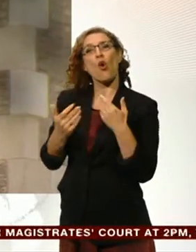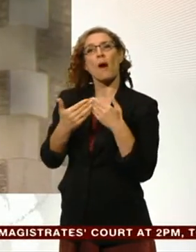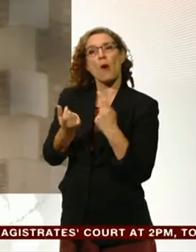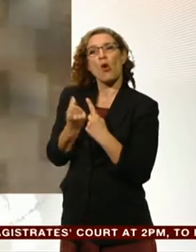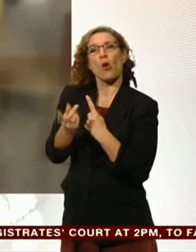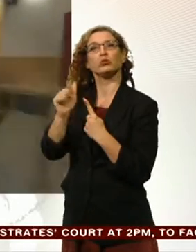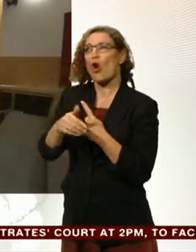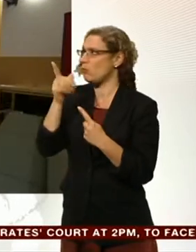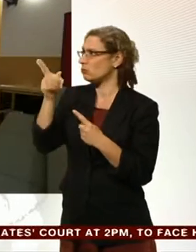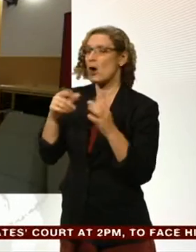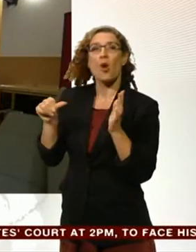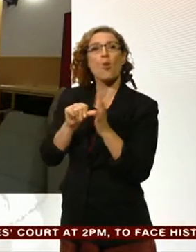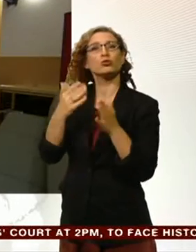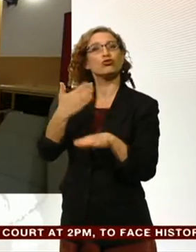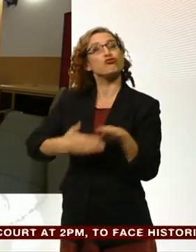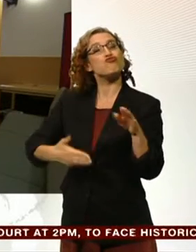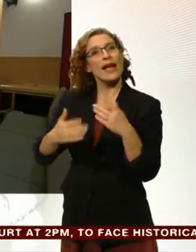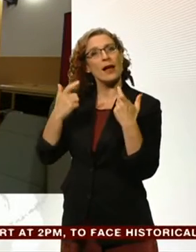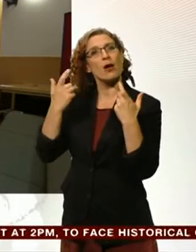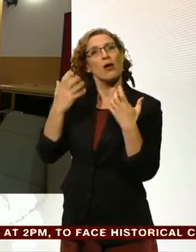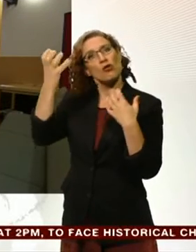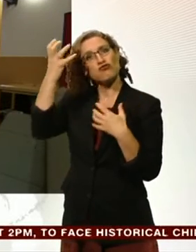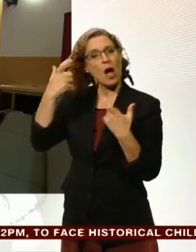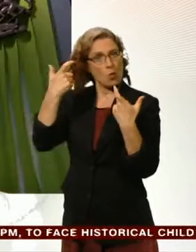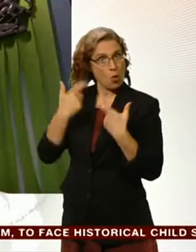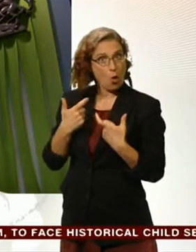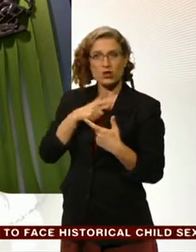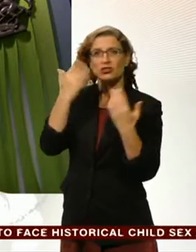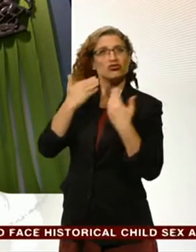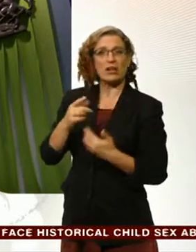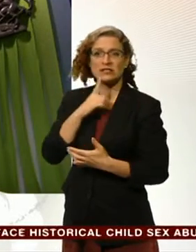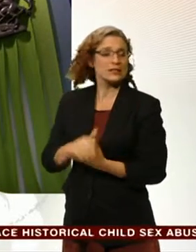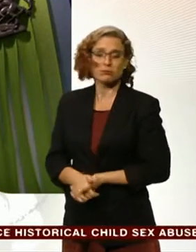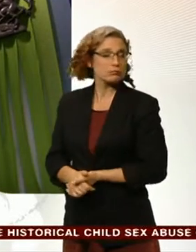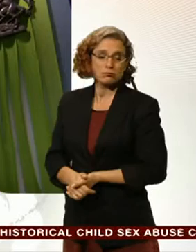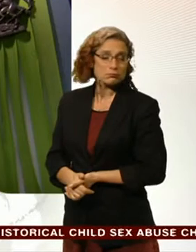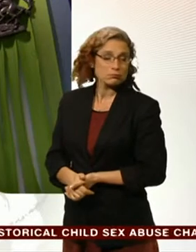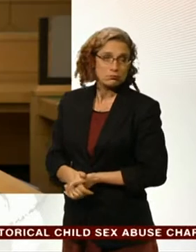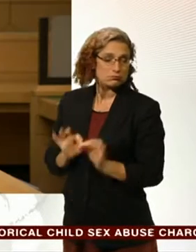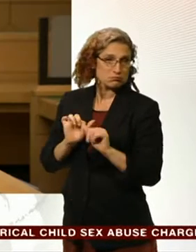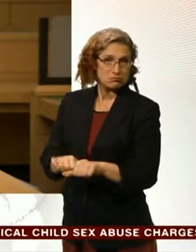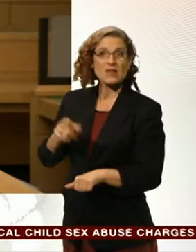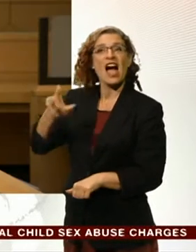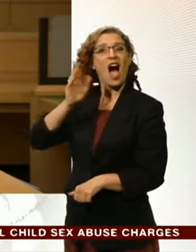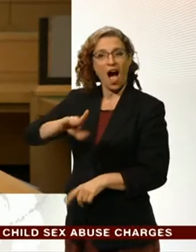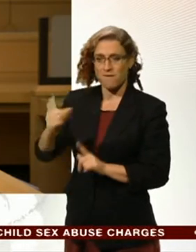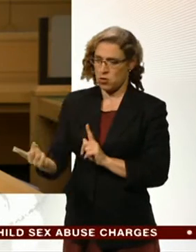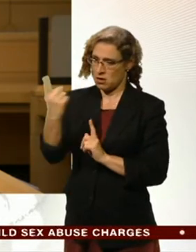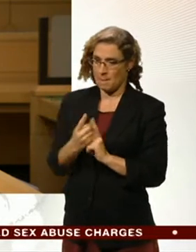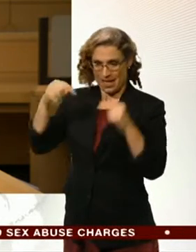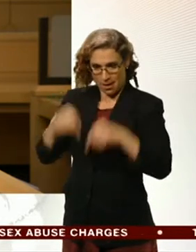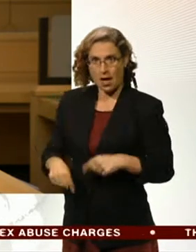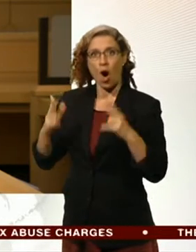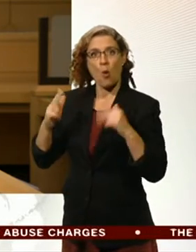Wood Green Crown Court in North London was considered. The judge said she wasn't in favour of the idea and he had to appear here at